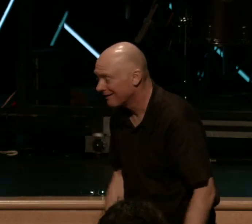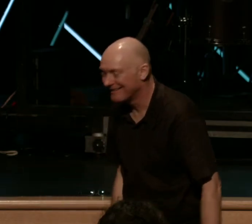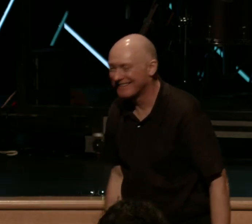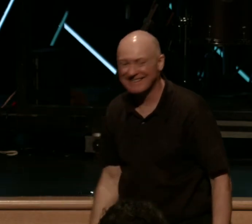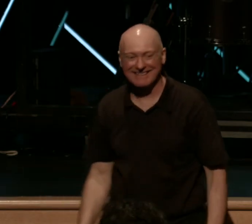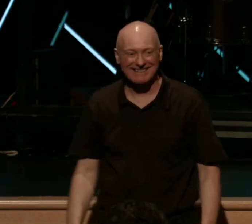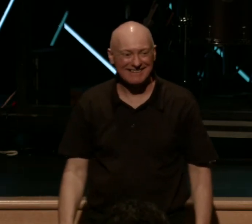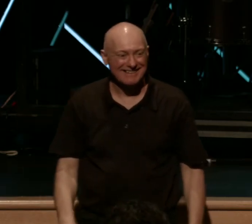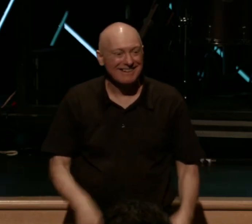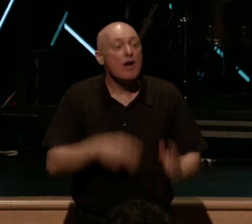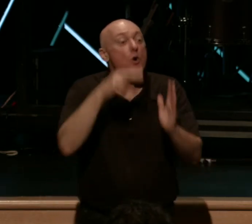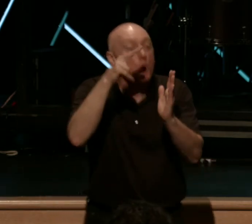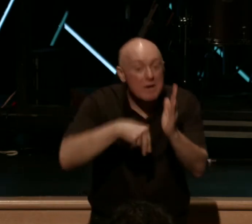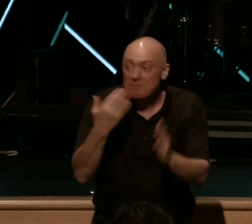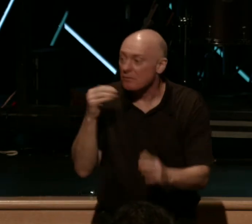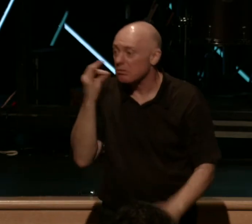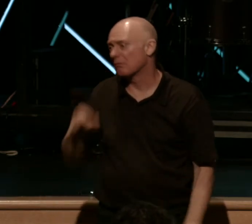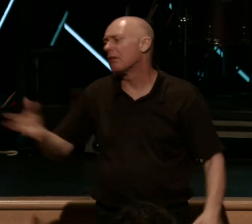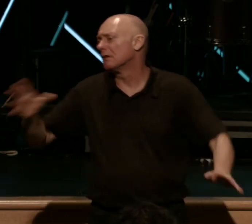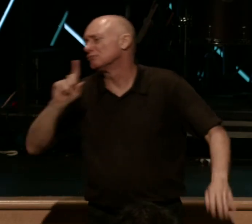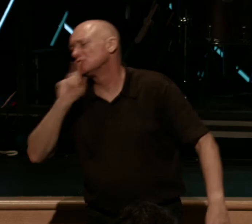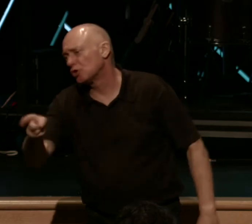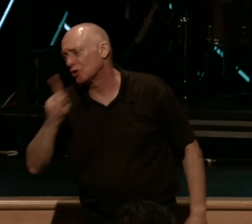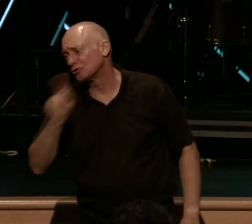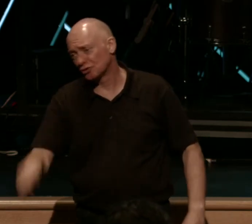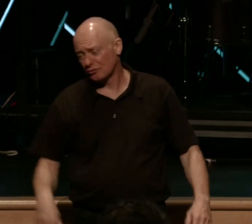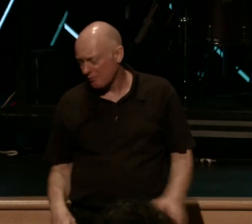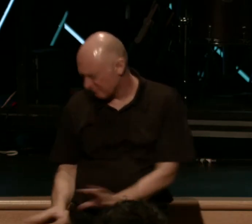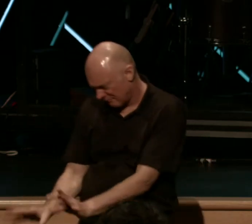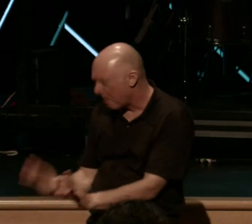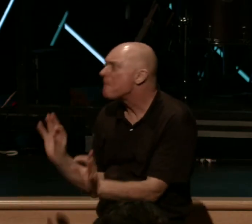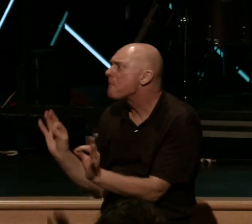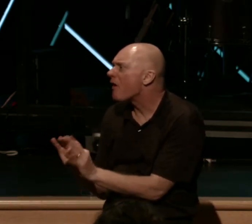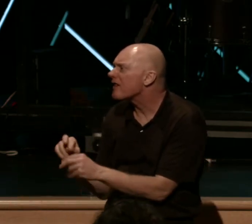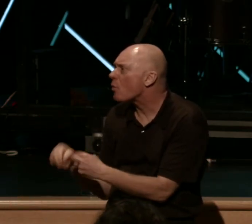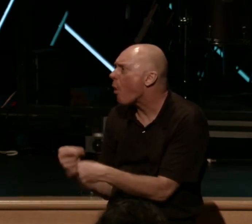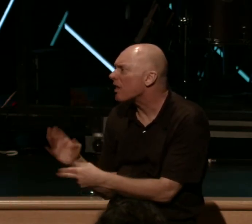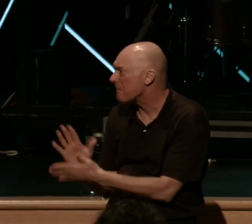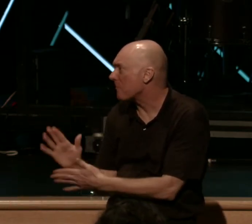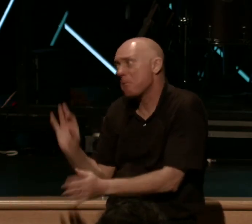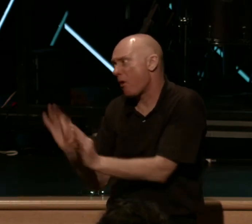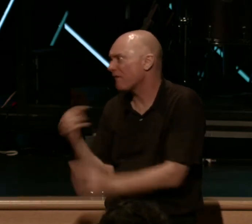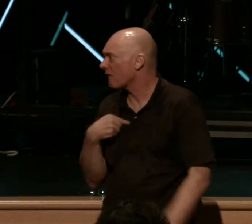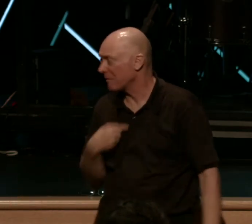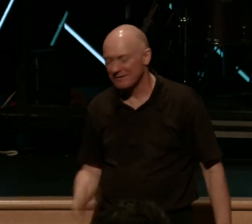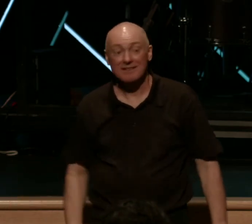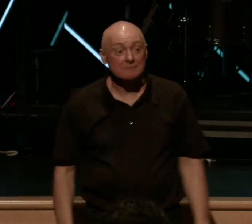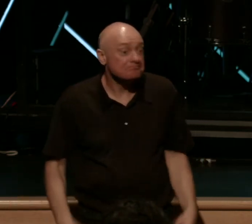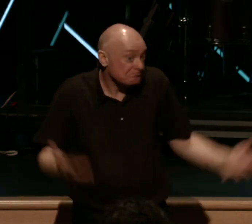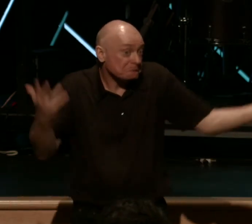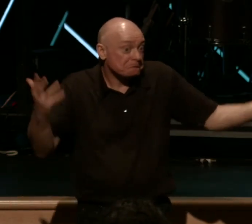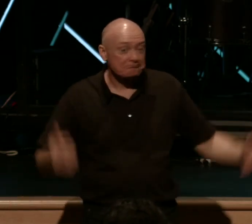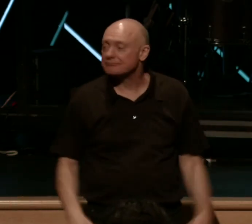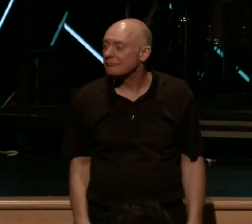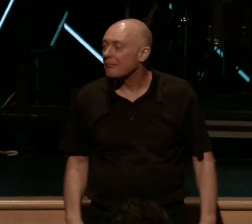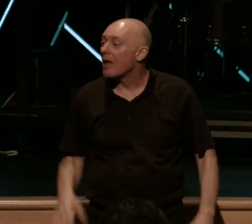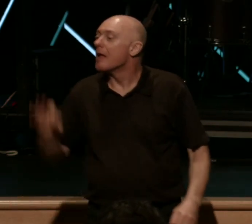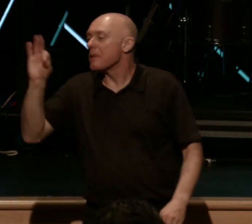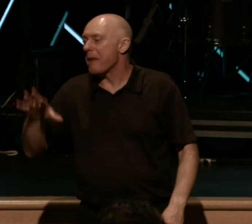Just read it before you smoke. Guy said, sure, I love this paper. It's actually perfect rolling paper, so I think I can use it. That's what he said. The pastor goes home, comes